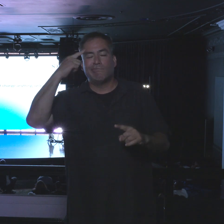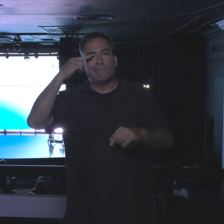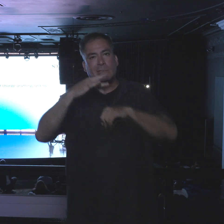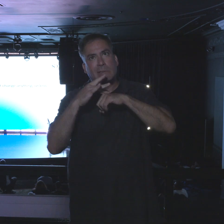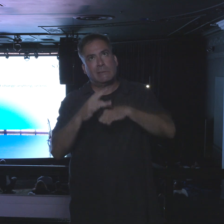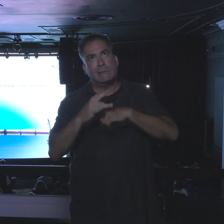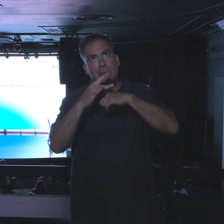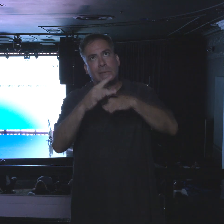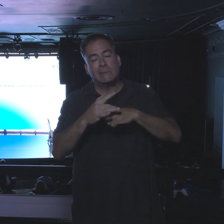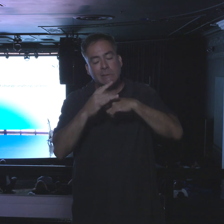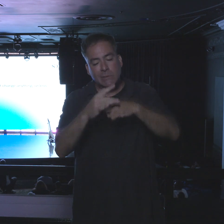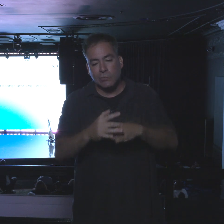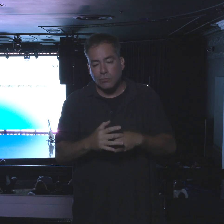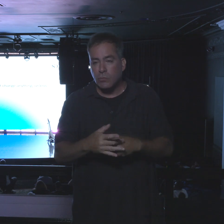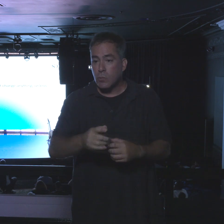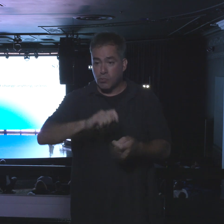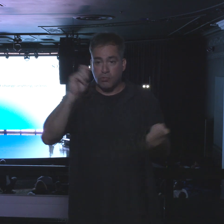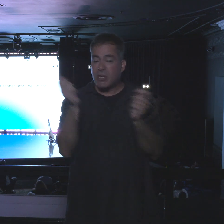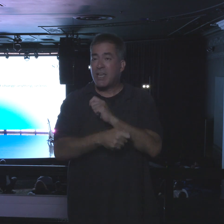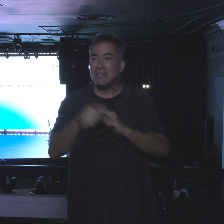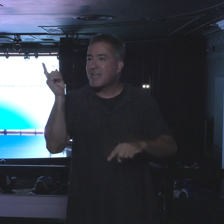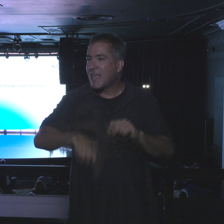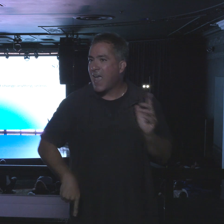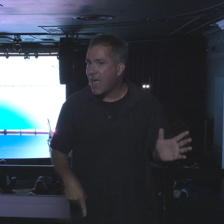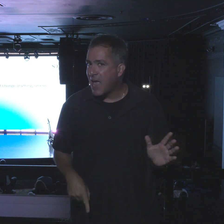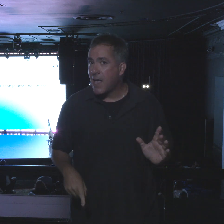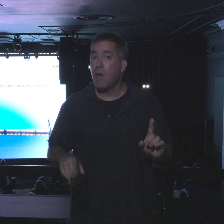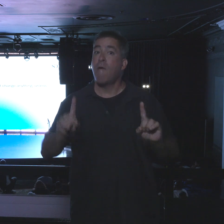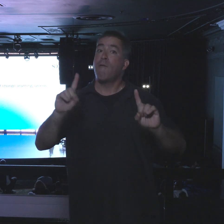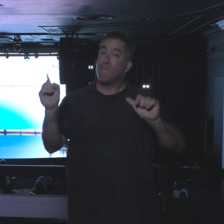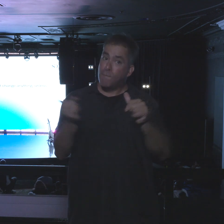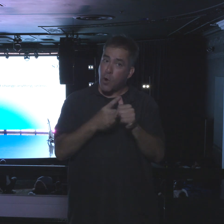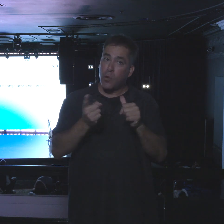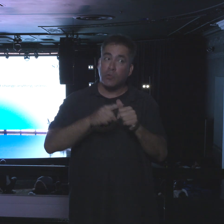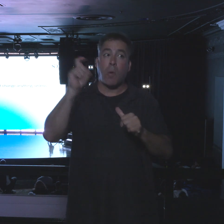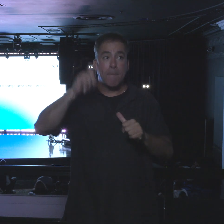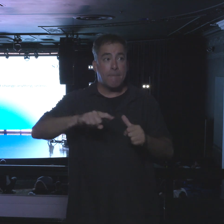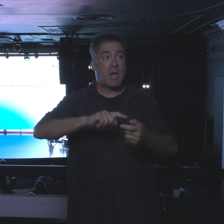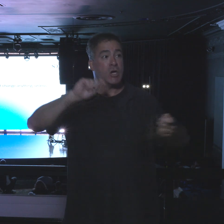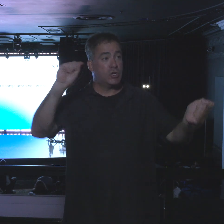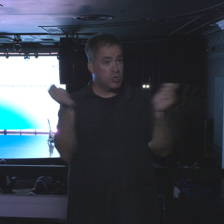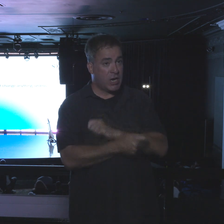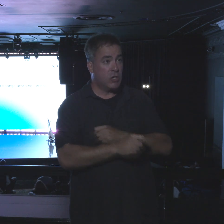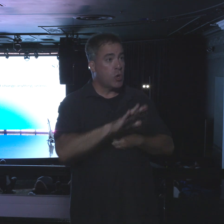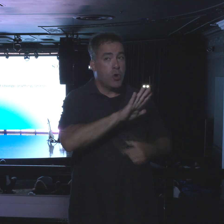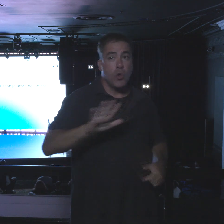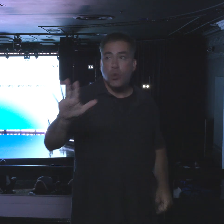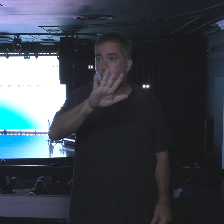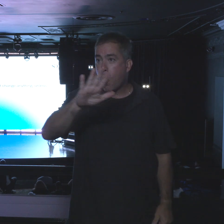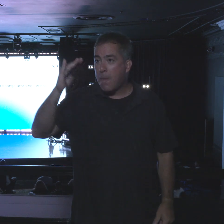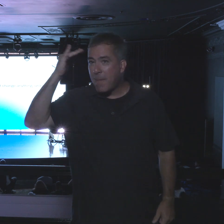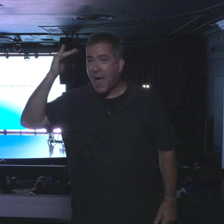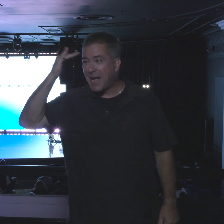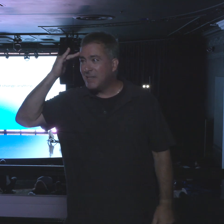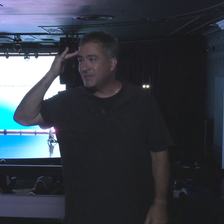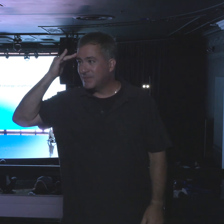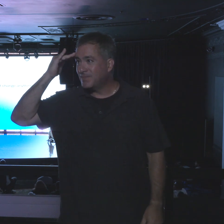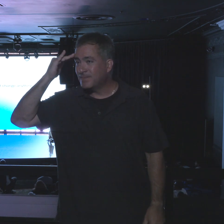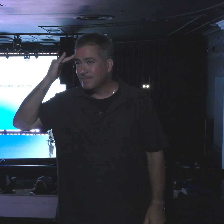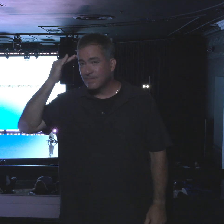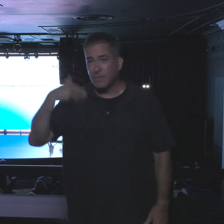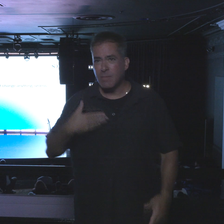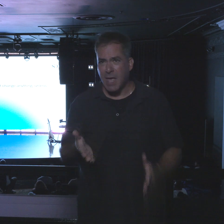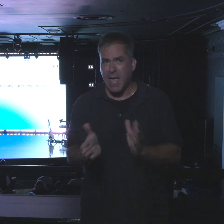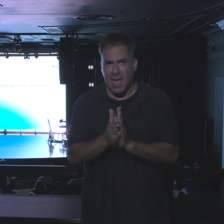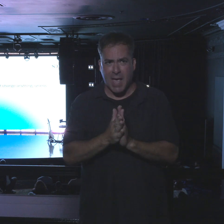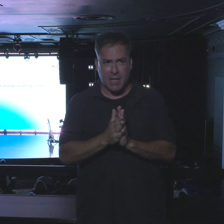We cannot change anything unless we change our thinking. So I'm going to ask you